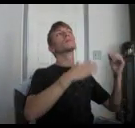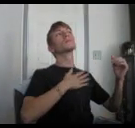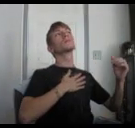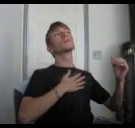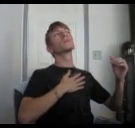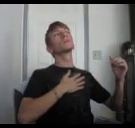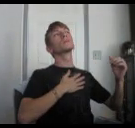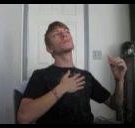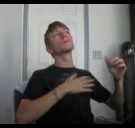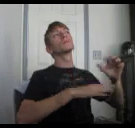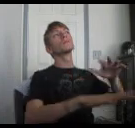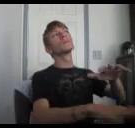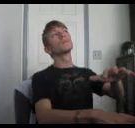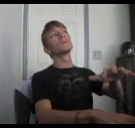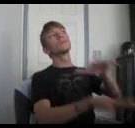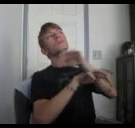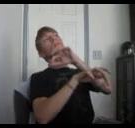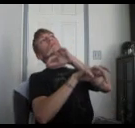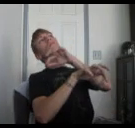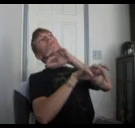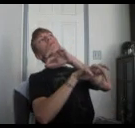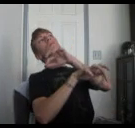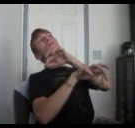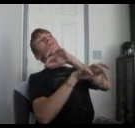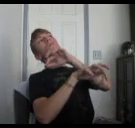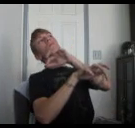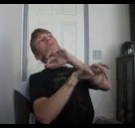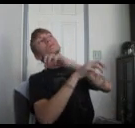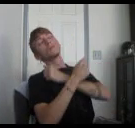stay